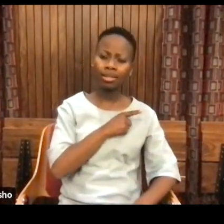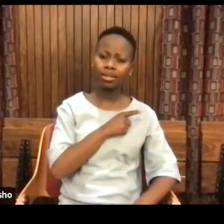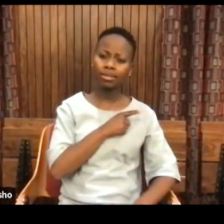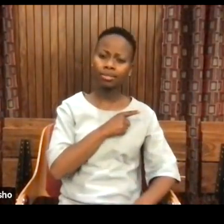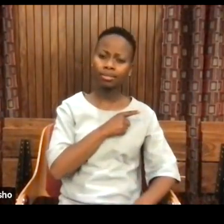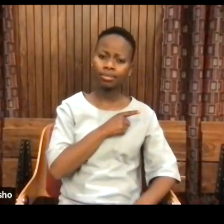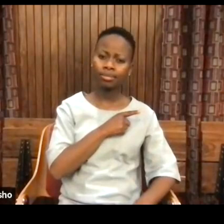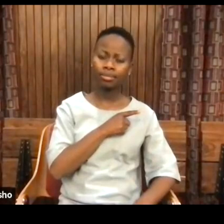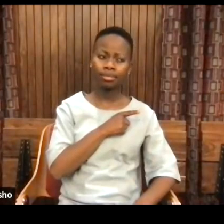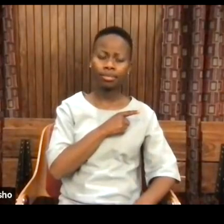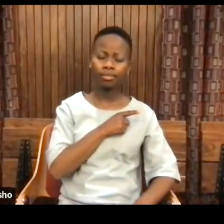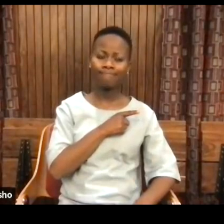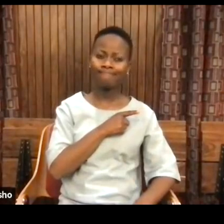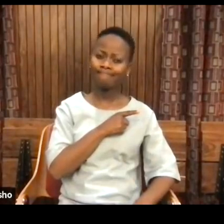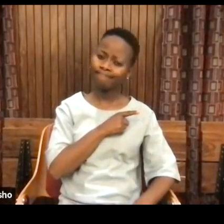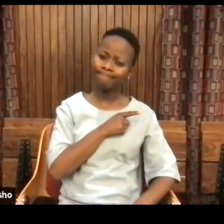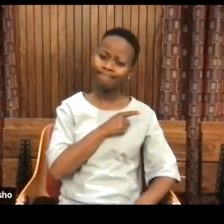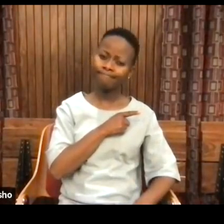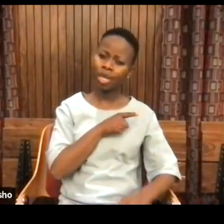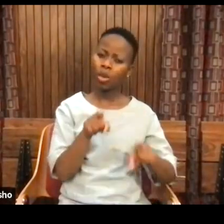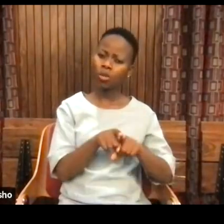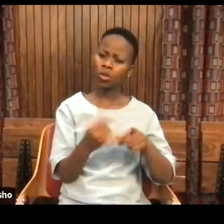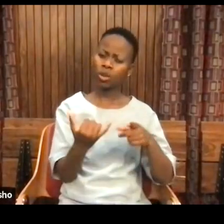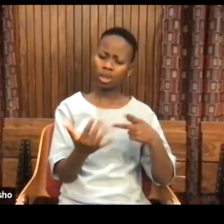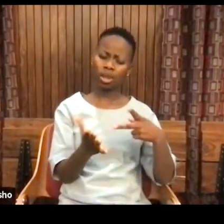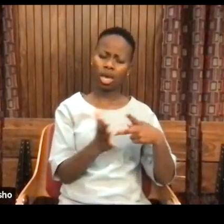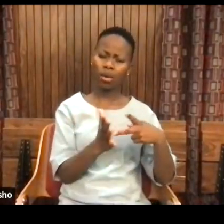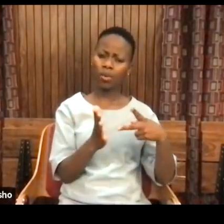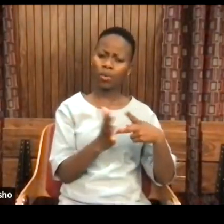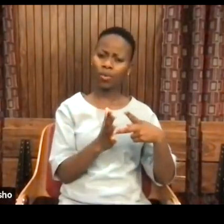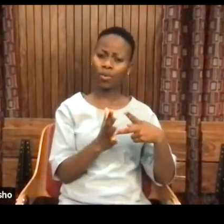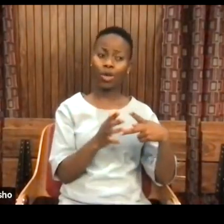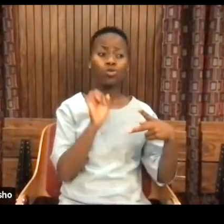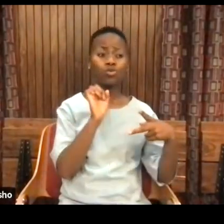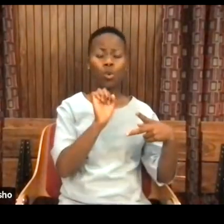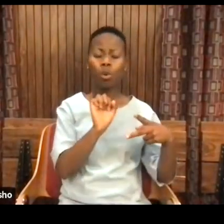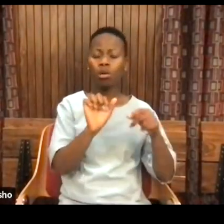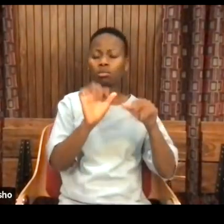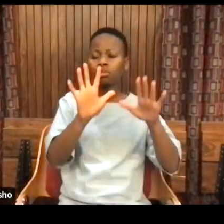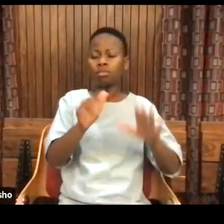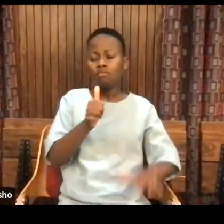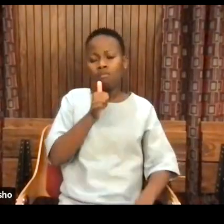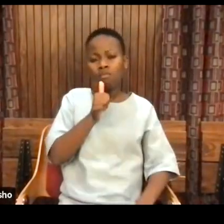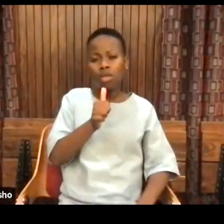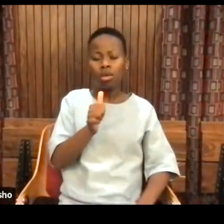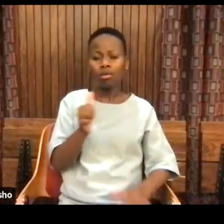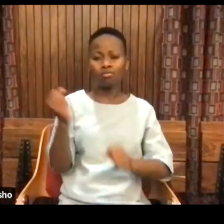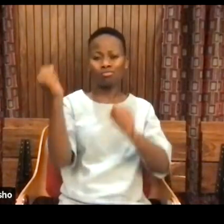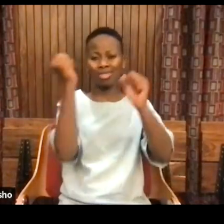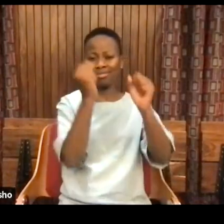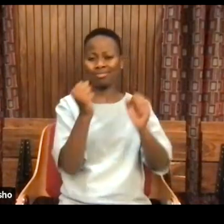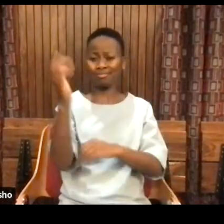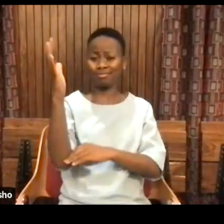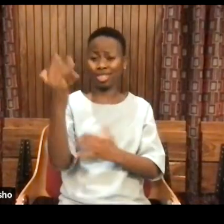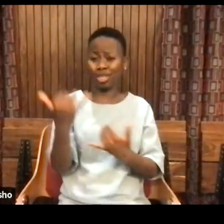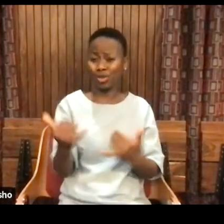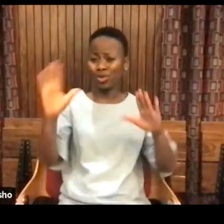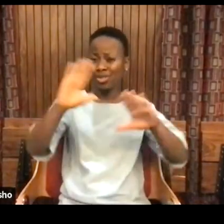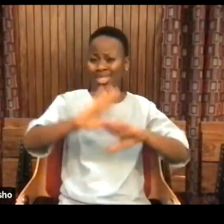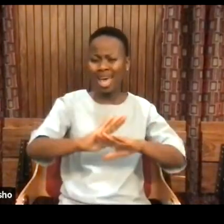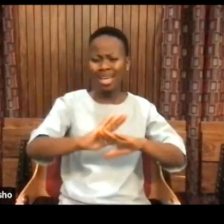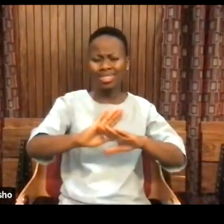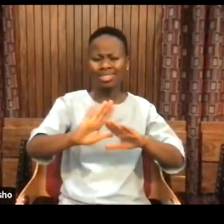how do you square that with your wonderful presentation tonight, which I